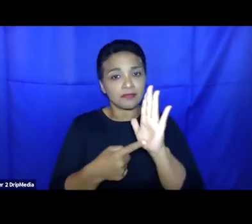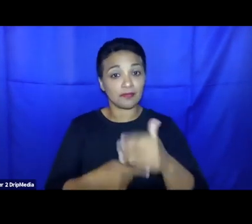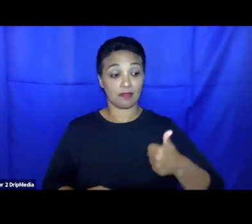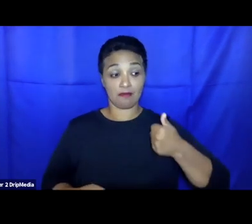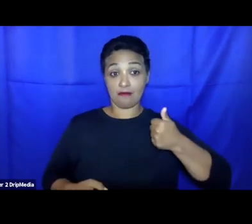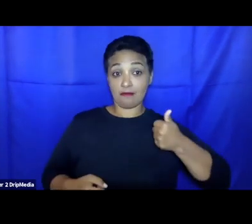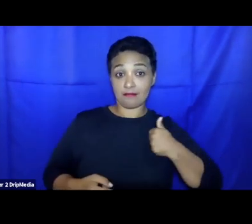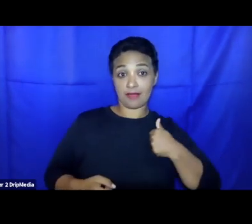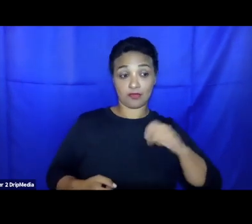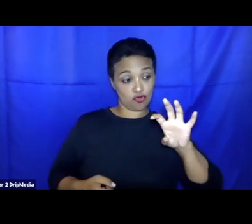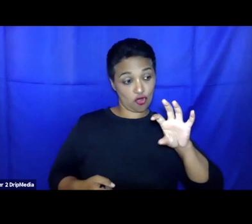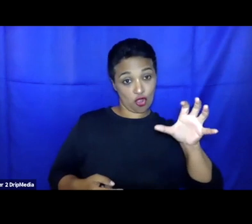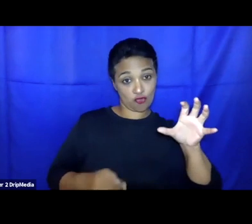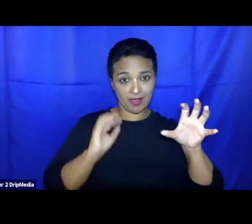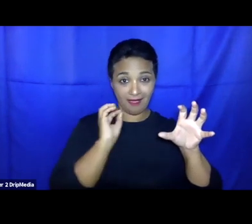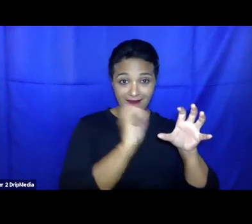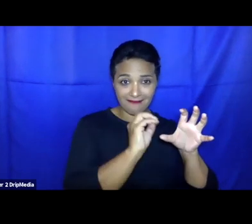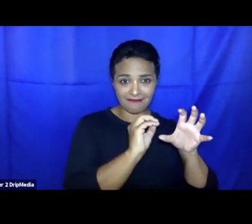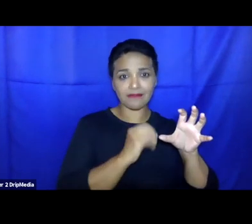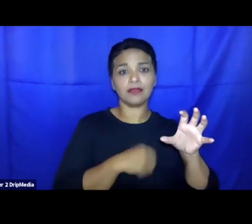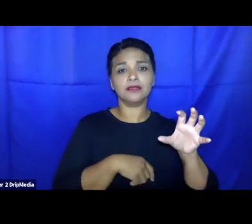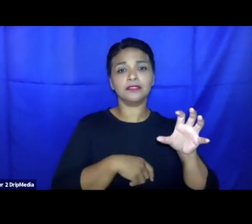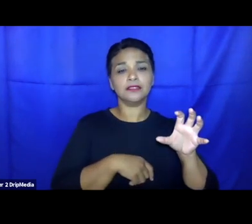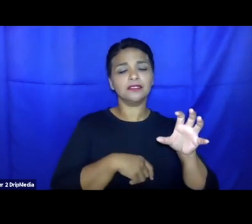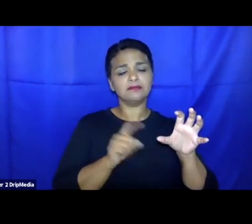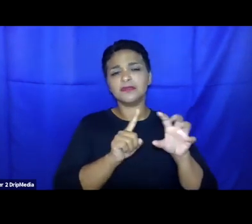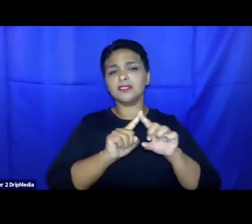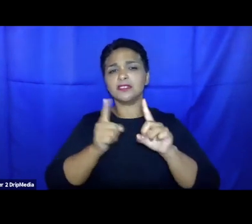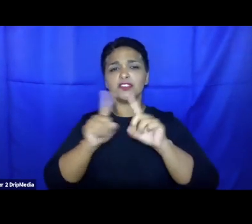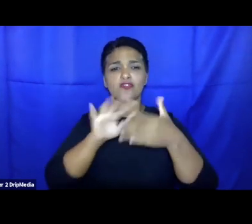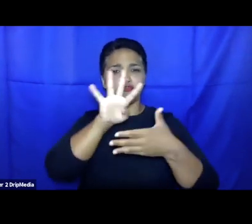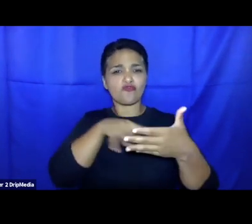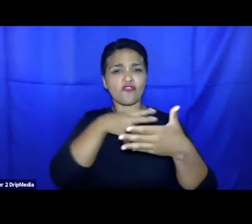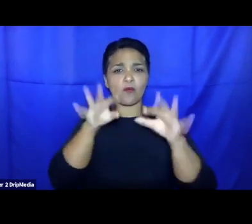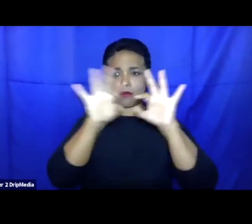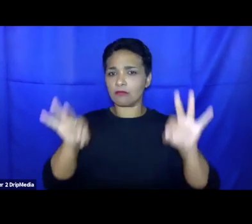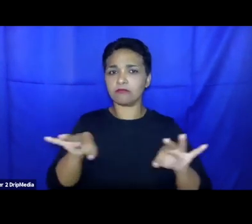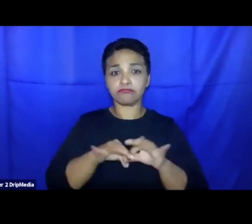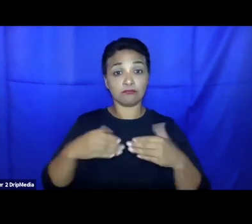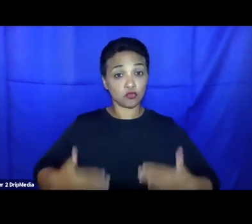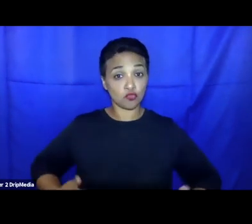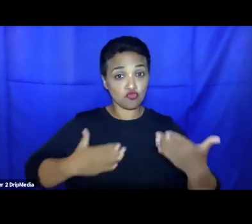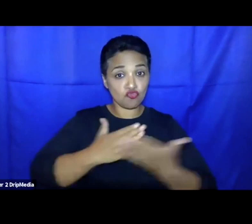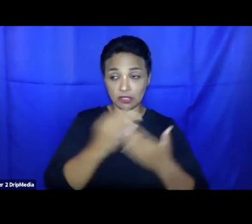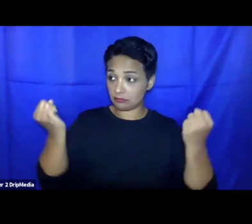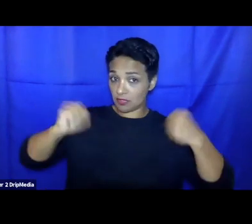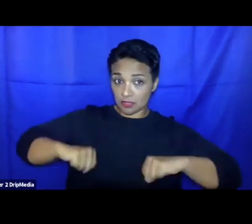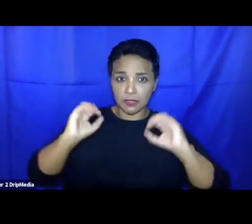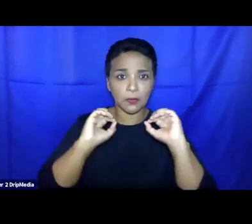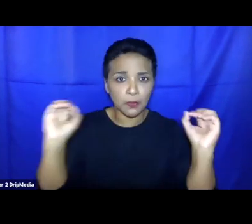countries, a regional or multilateral framework on either human rights, or on asylum. So we